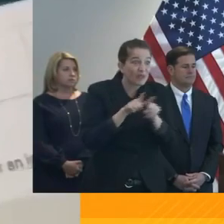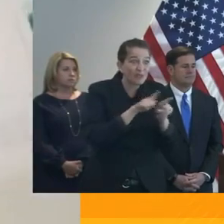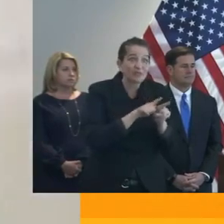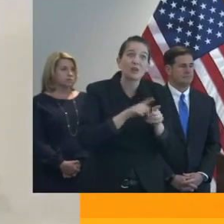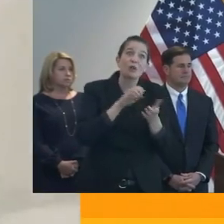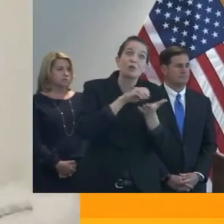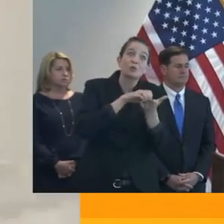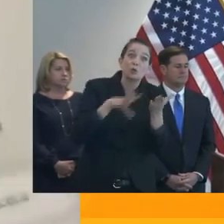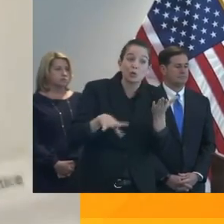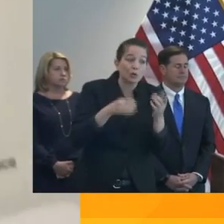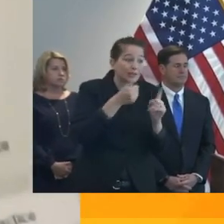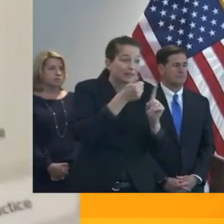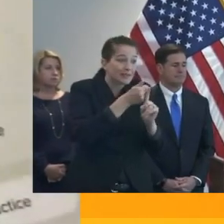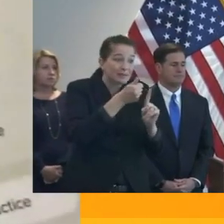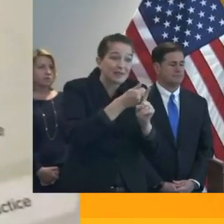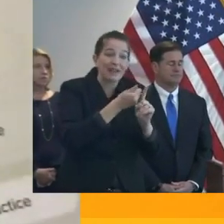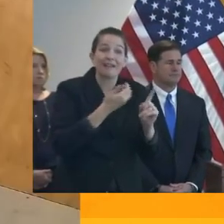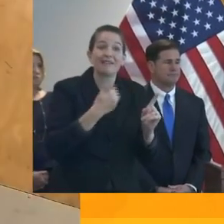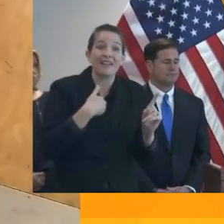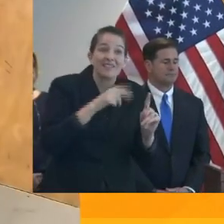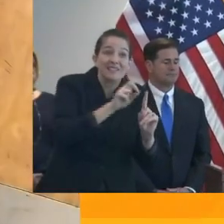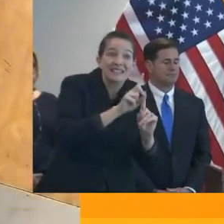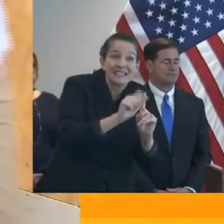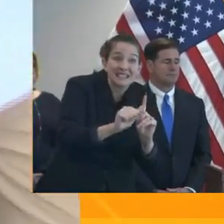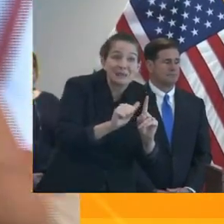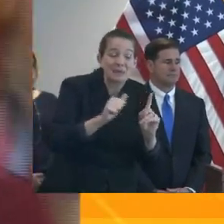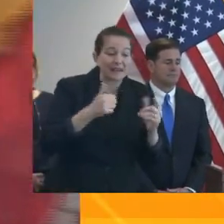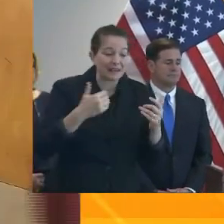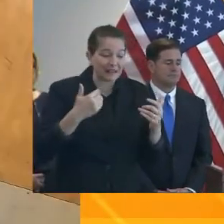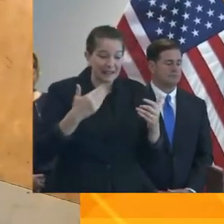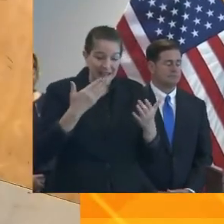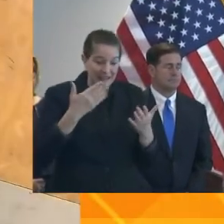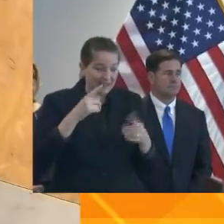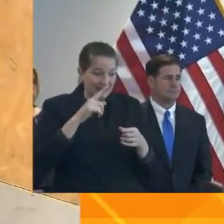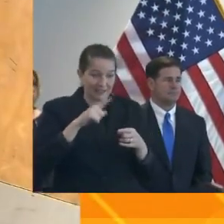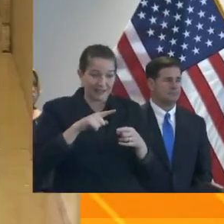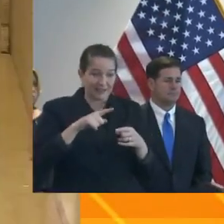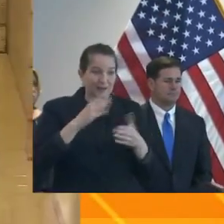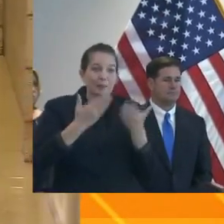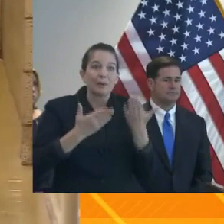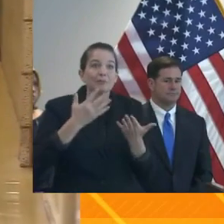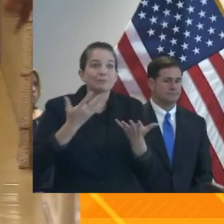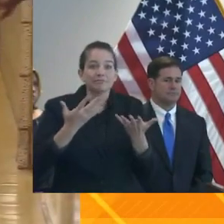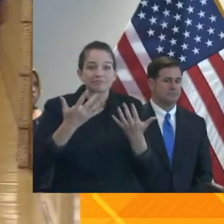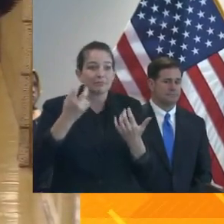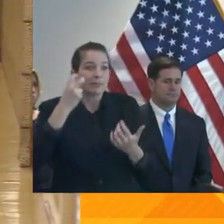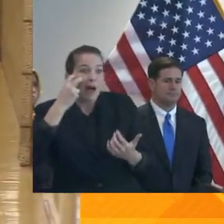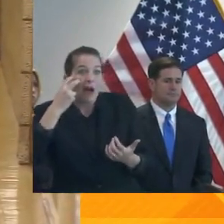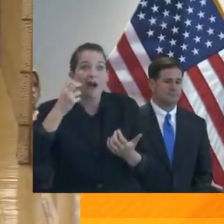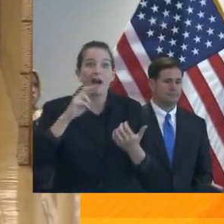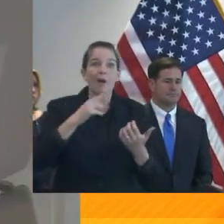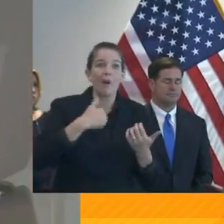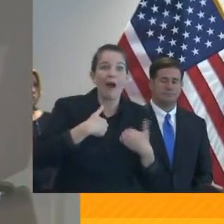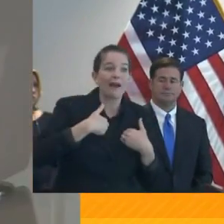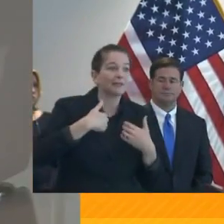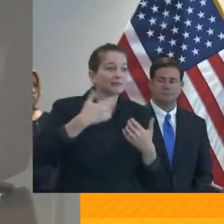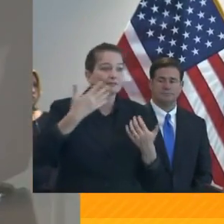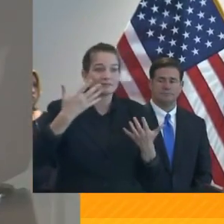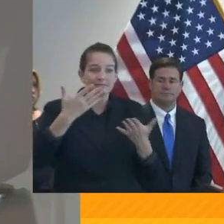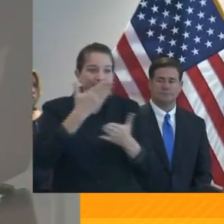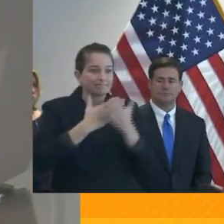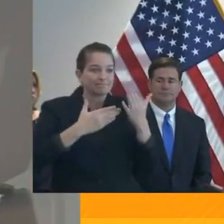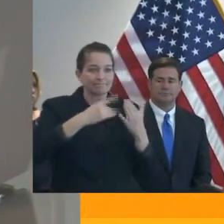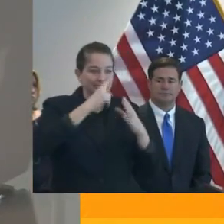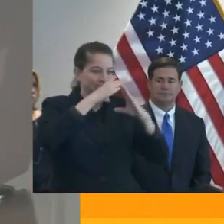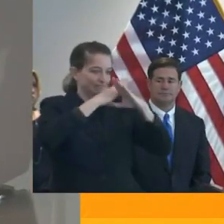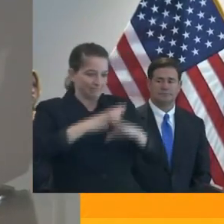curriculum by going online. They just, due to physical or other types of cognitive impairments, would not be able to